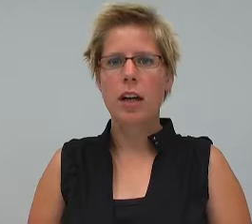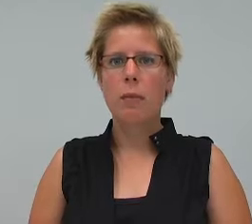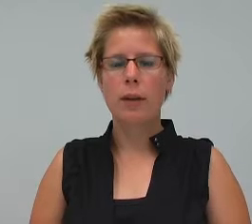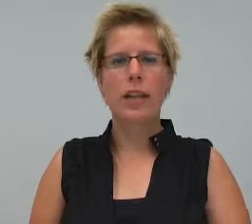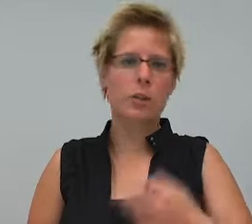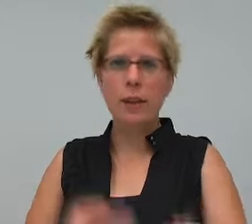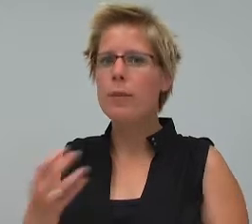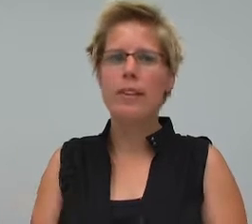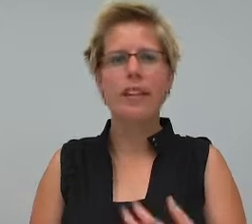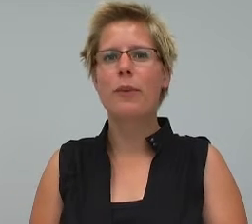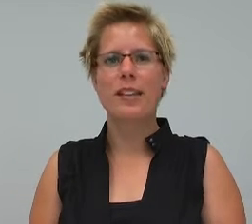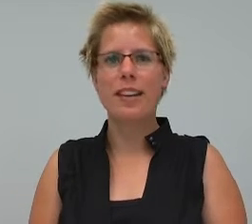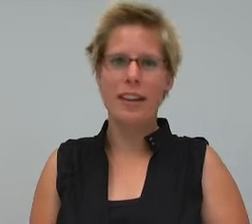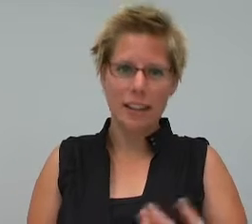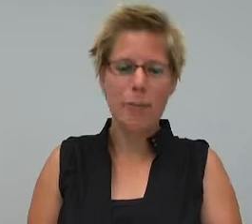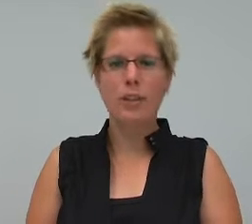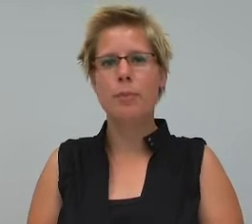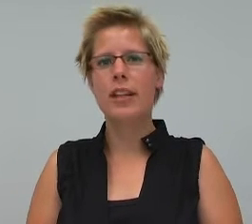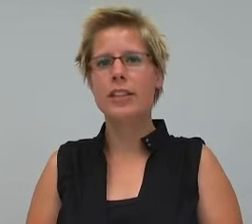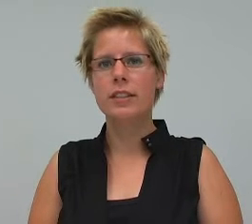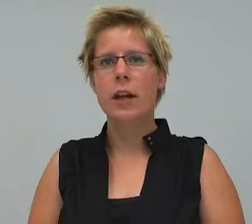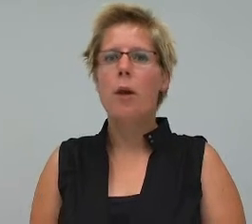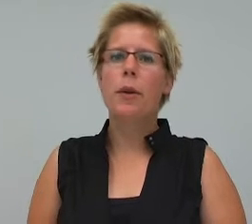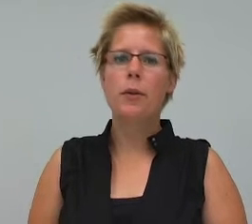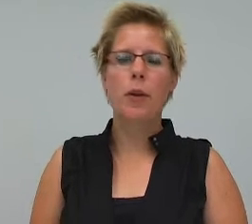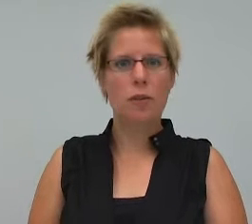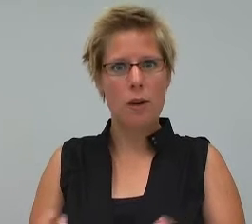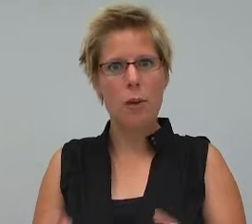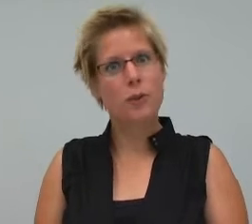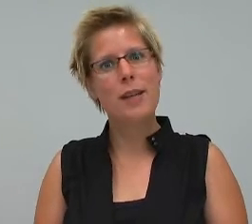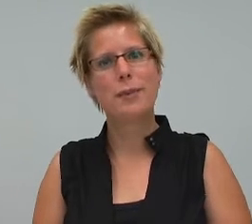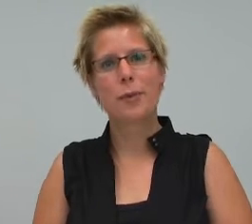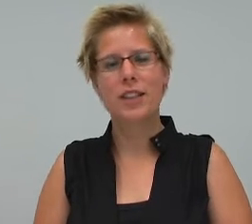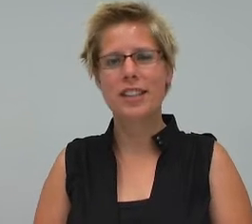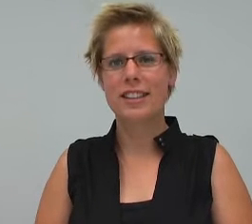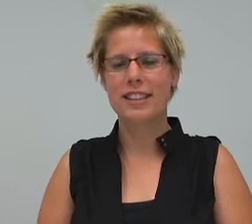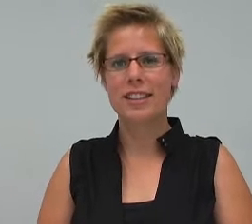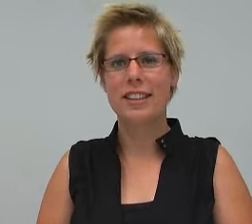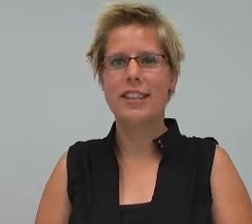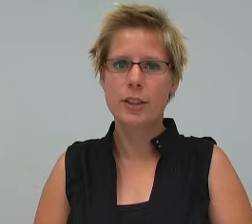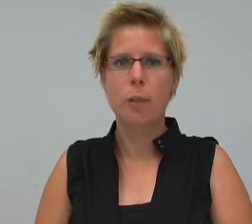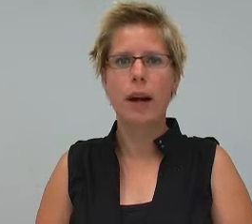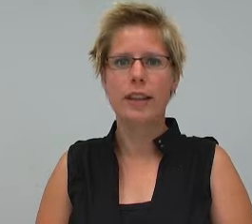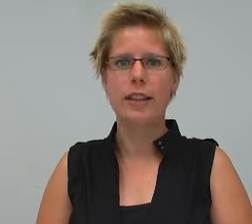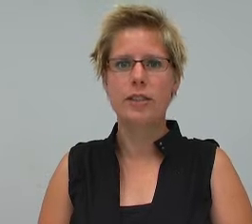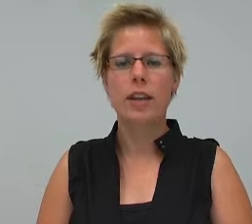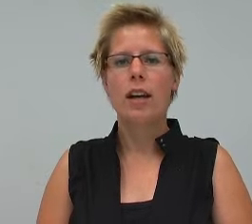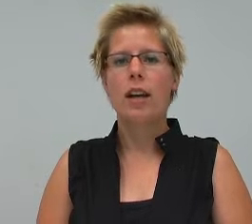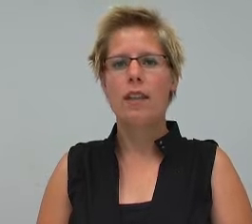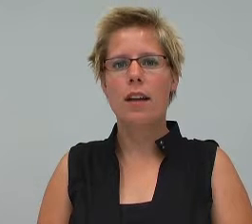about experimenting with e-participation. But one of our most famous projects is Digital Pioneers, an